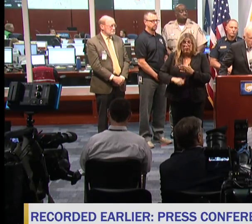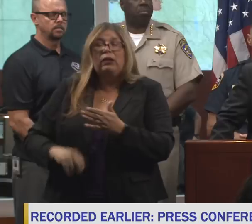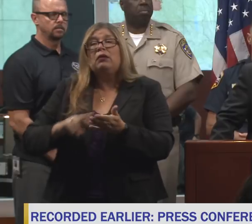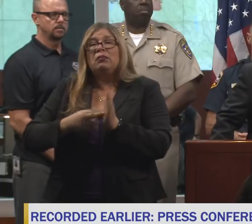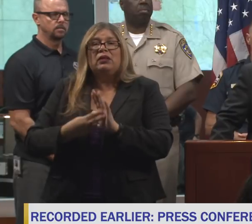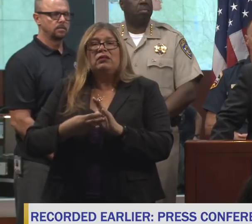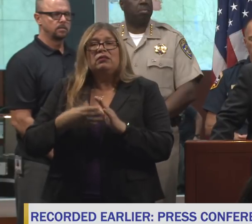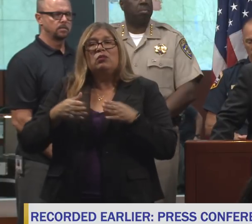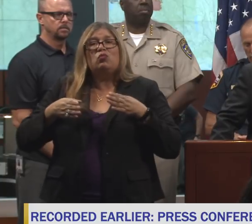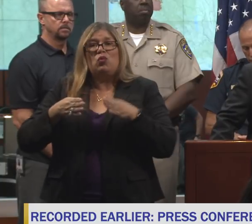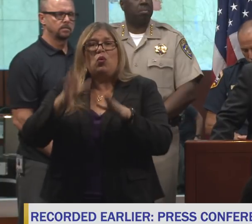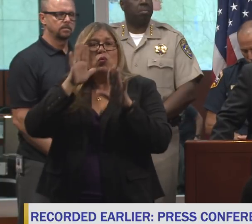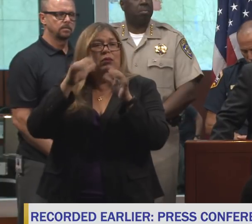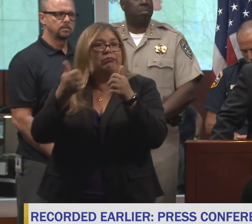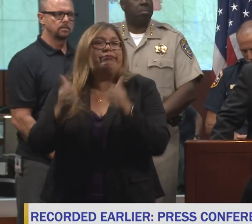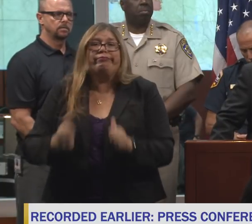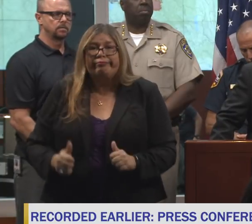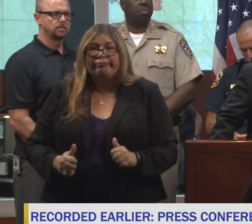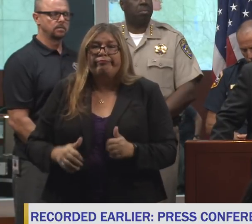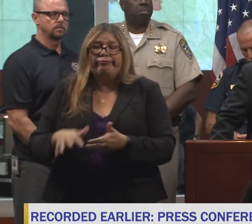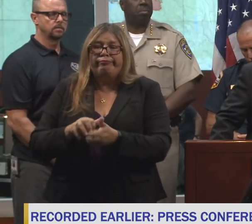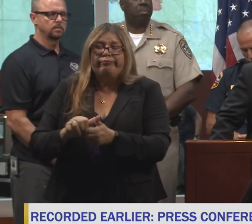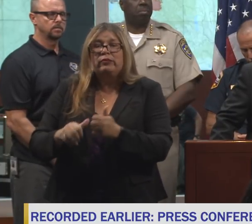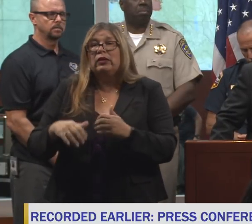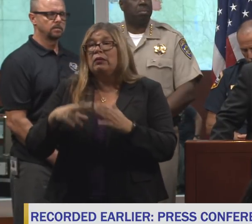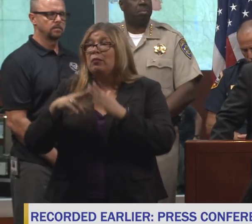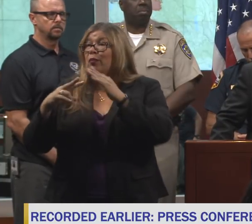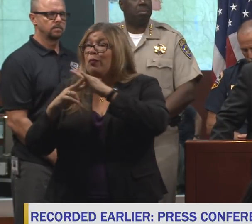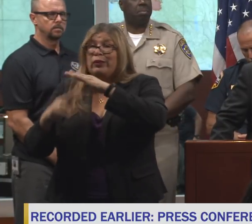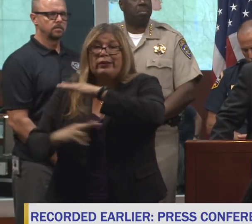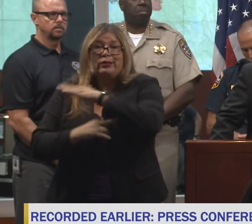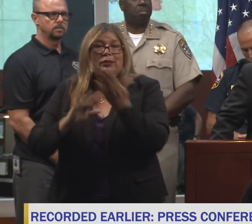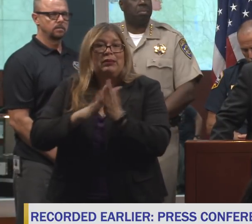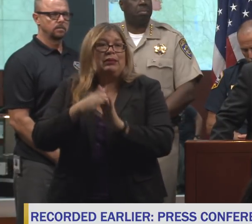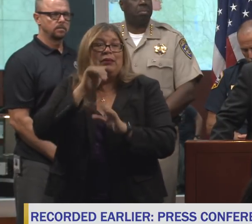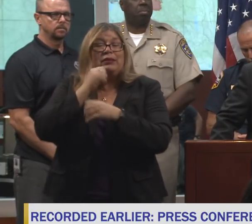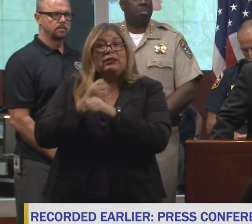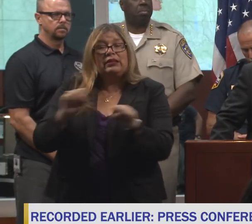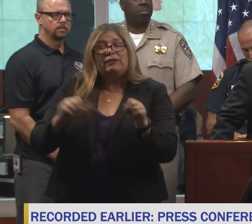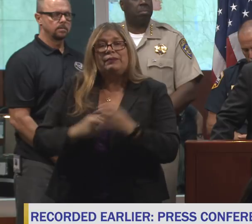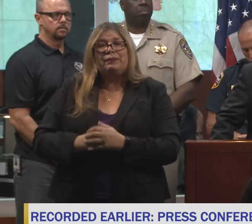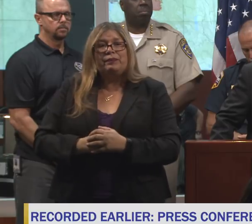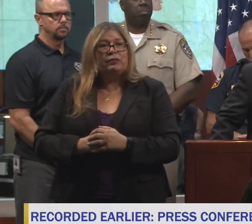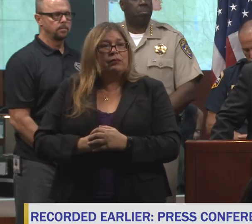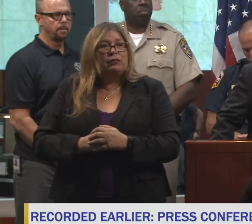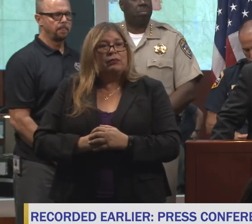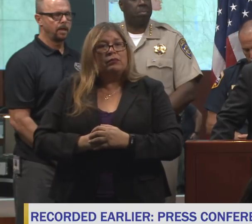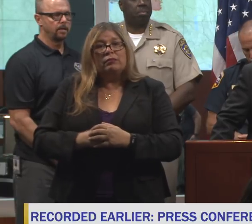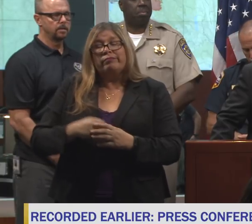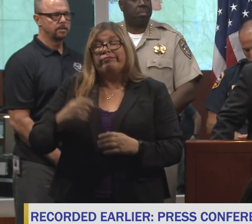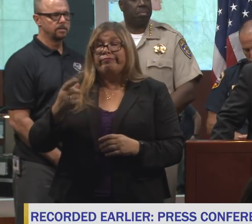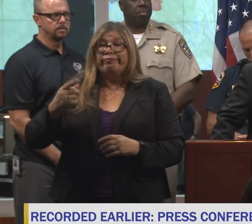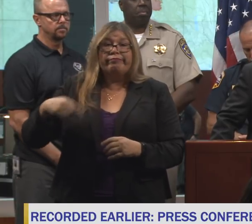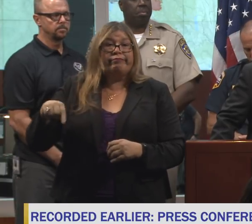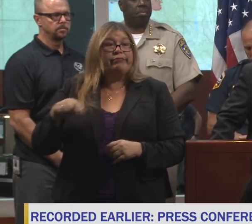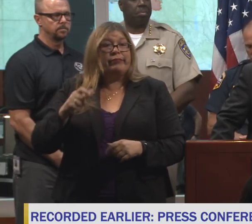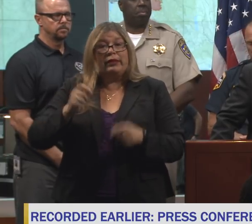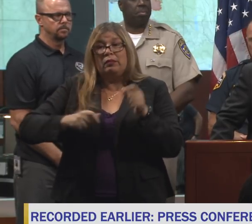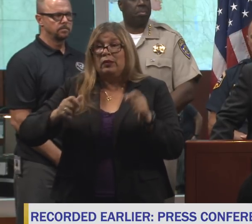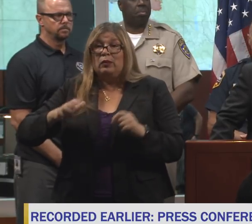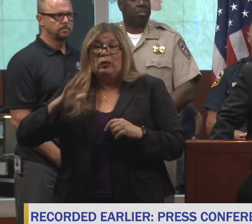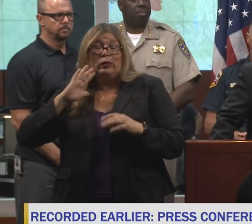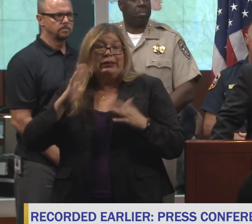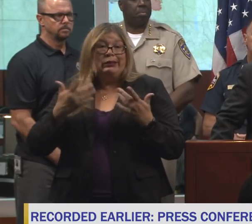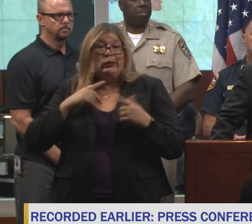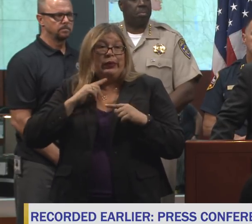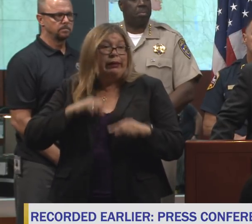roads. There will be more unsafe bridges, and then people will react, and then